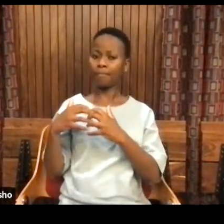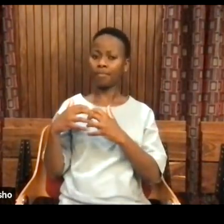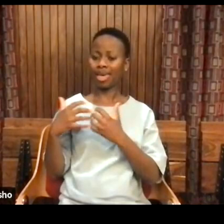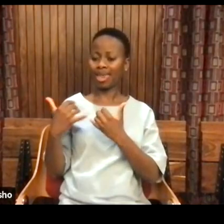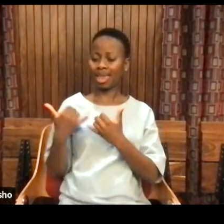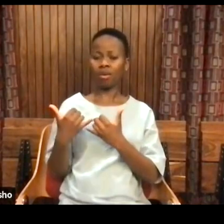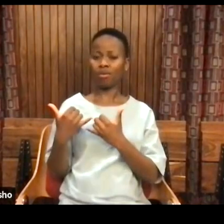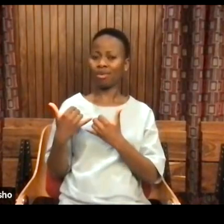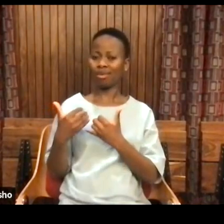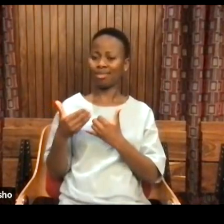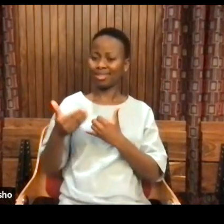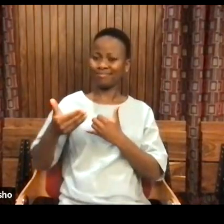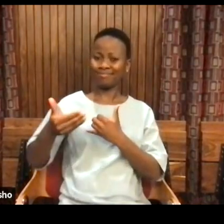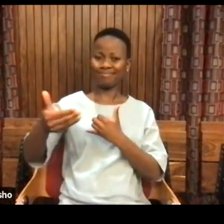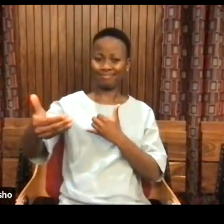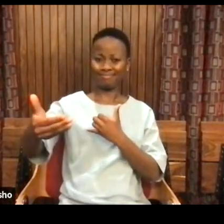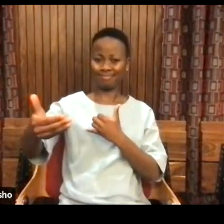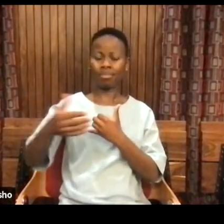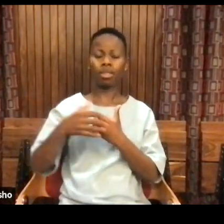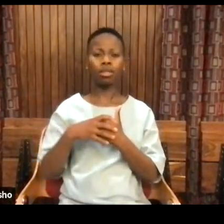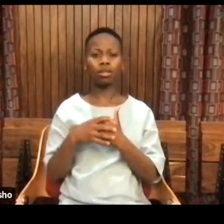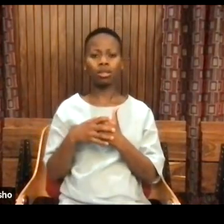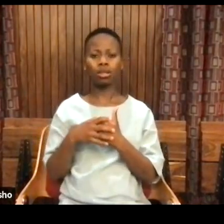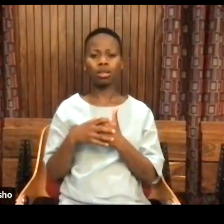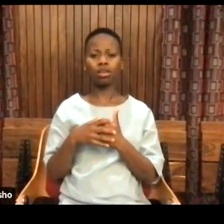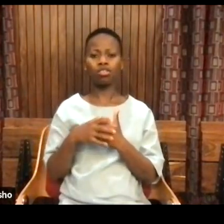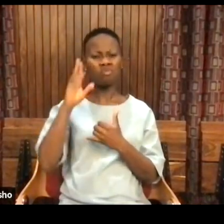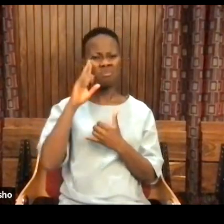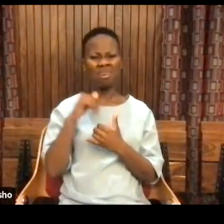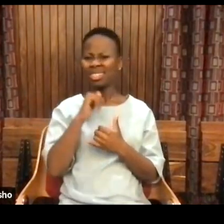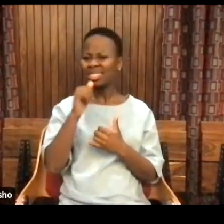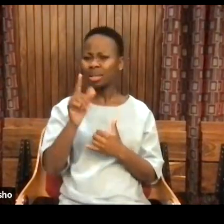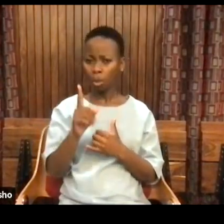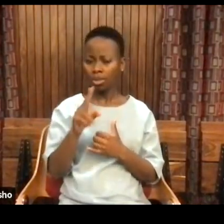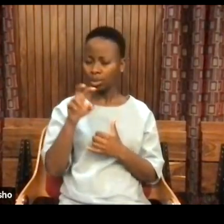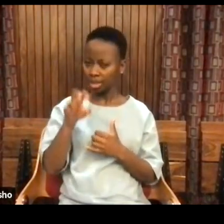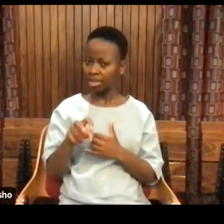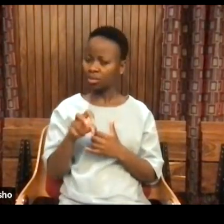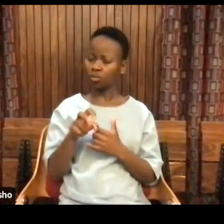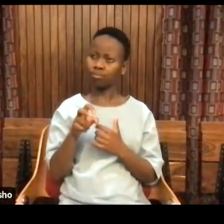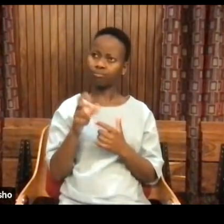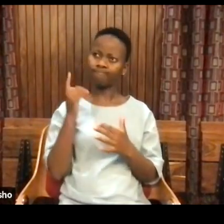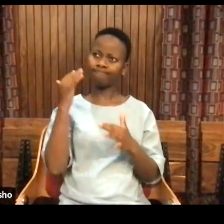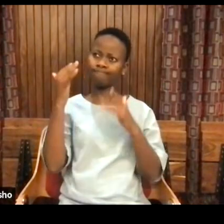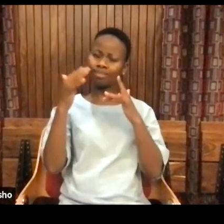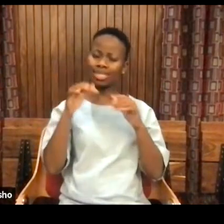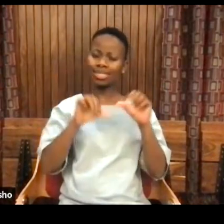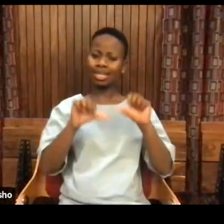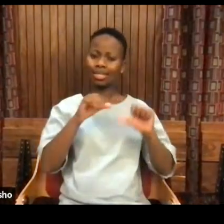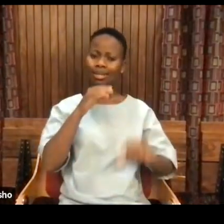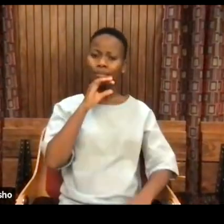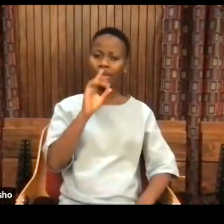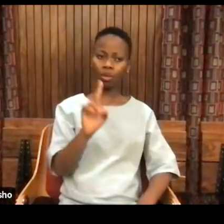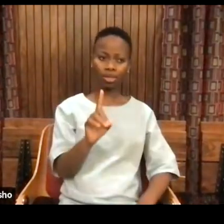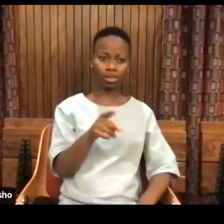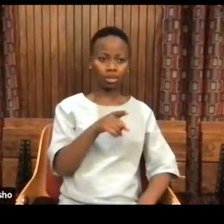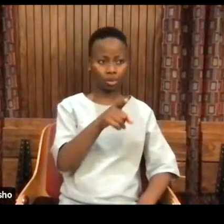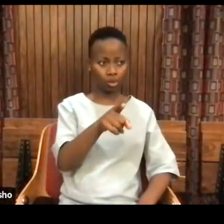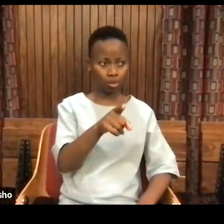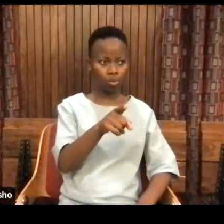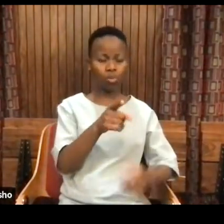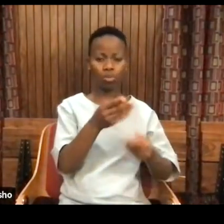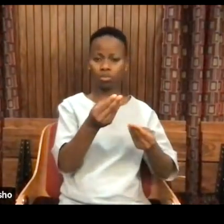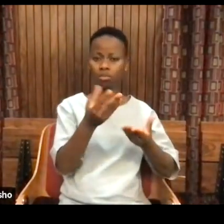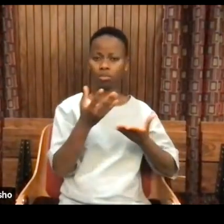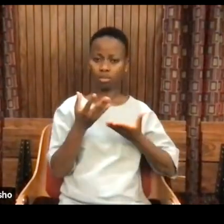You see? And so, you know the way I said we have to interrogate what we mean by science? Well, you raised the question of